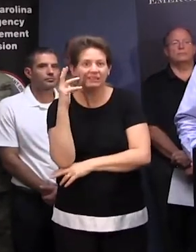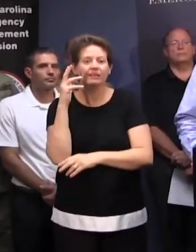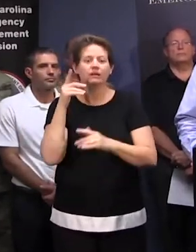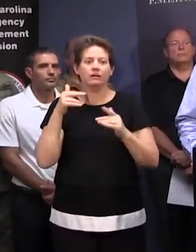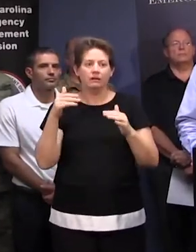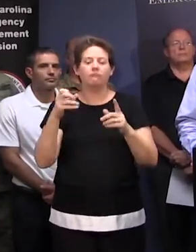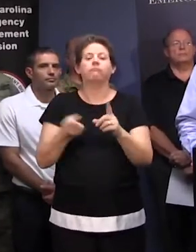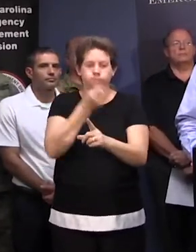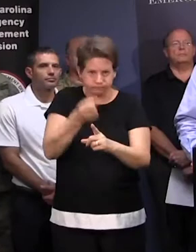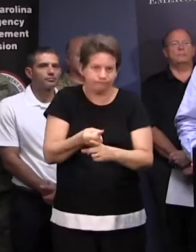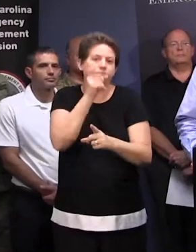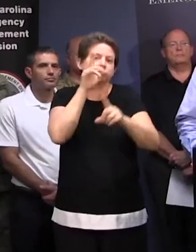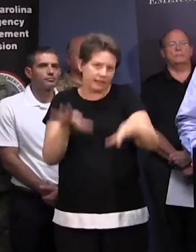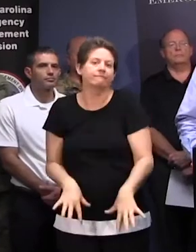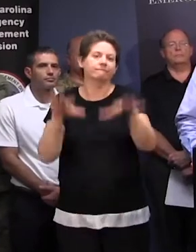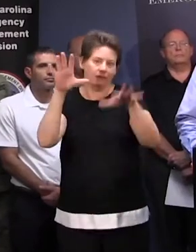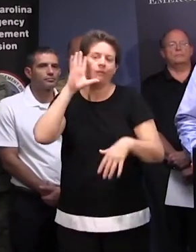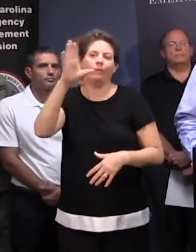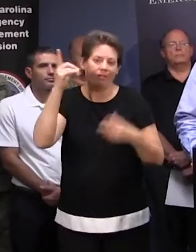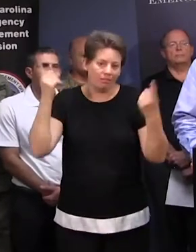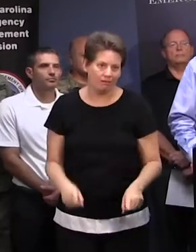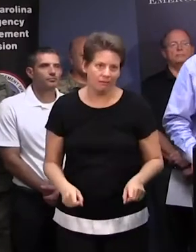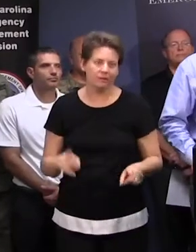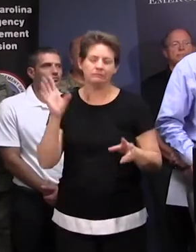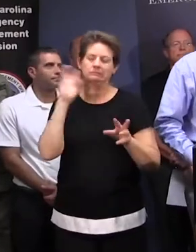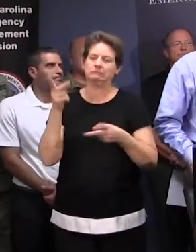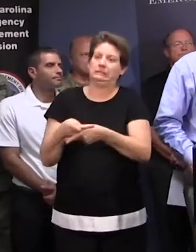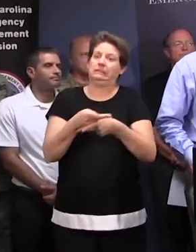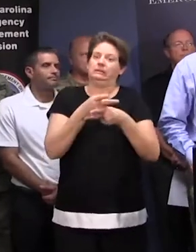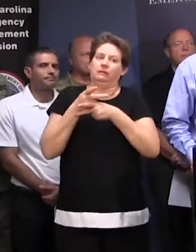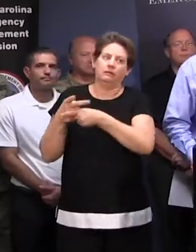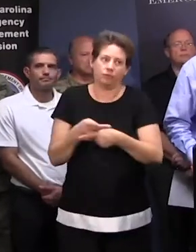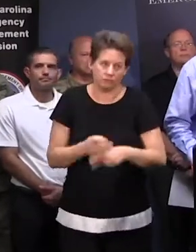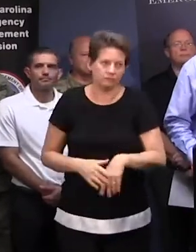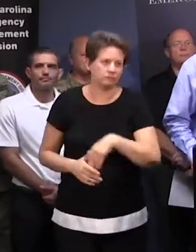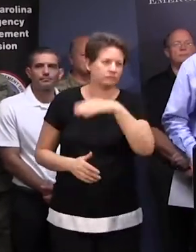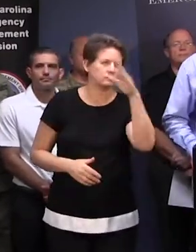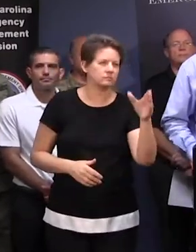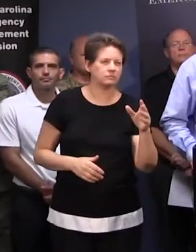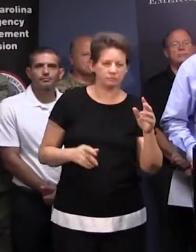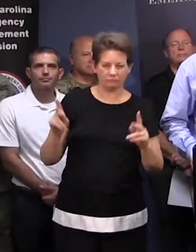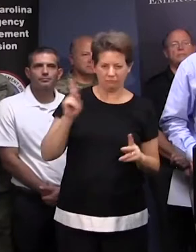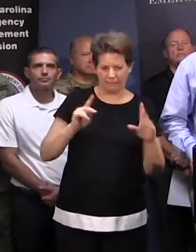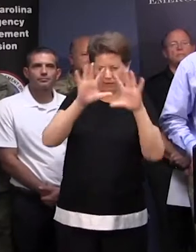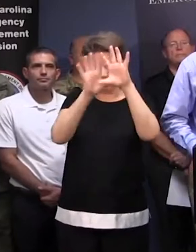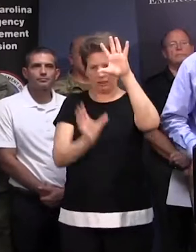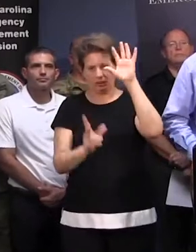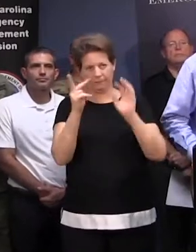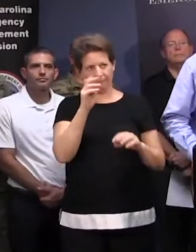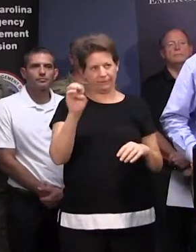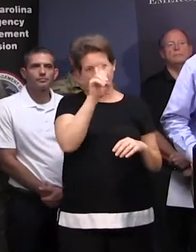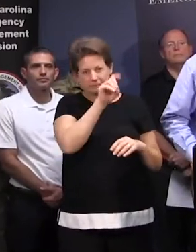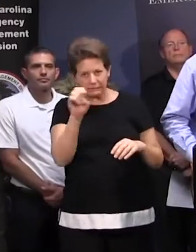will really see the real flooding. So we've got to be very careful this time. For the people living in that PD region, can we